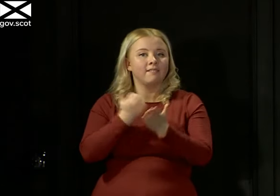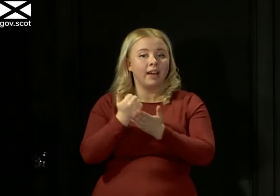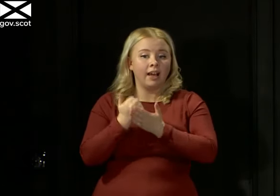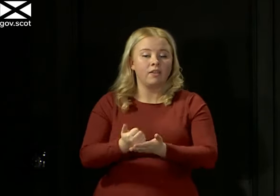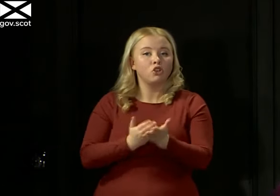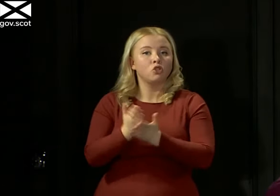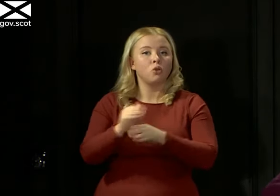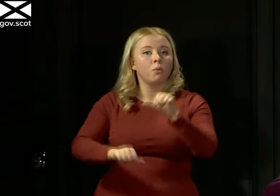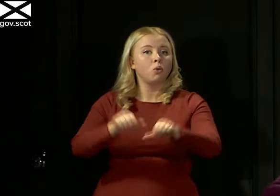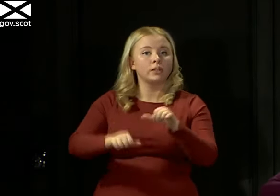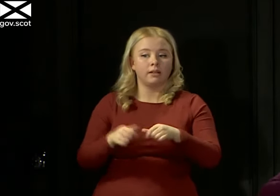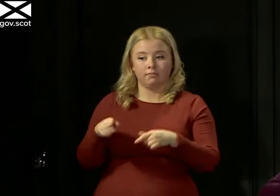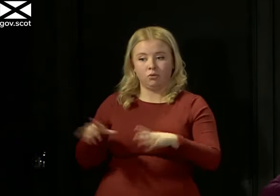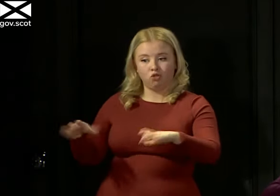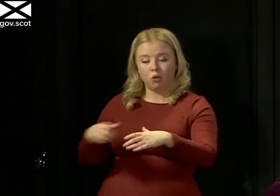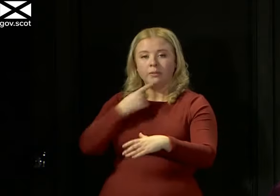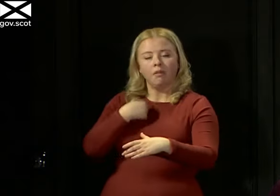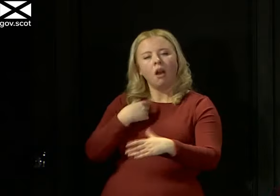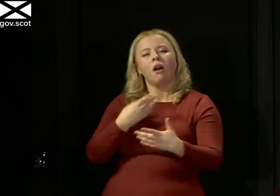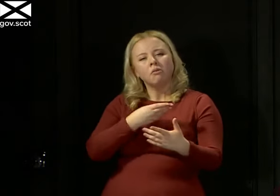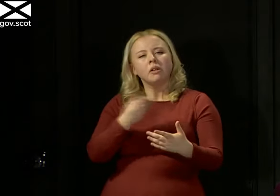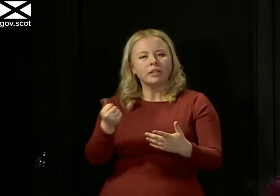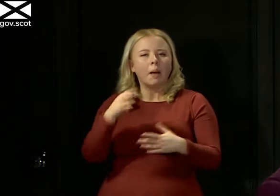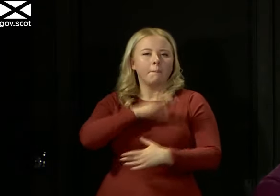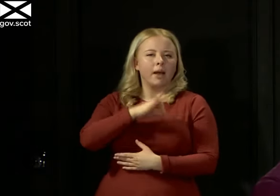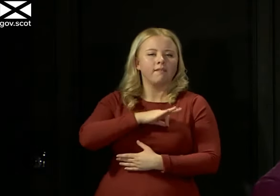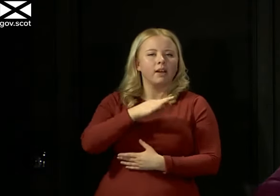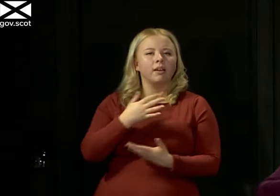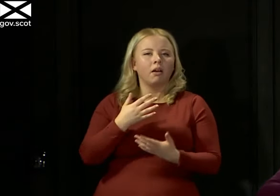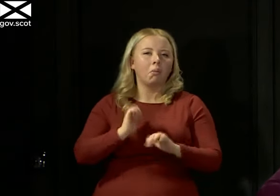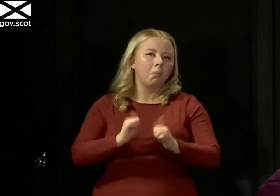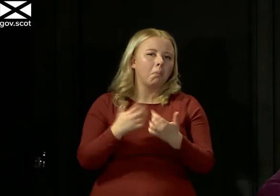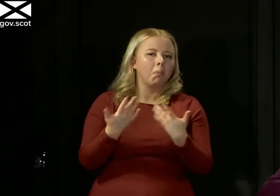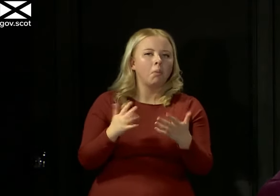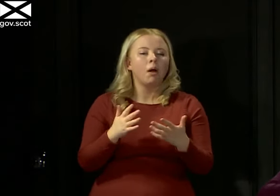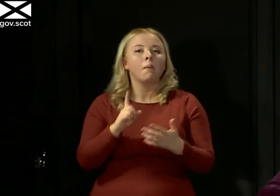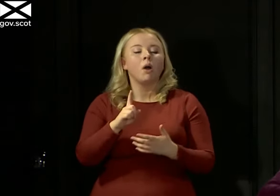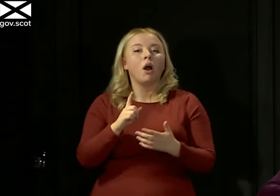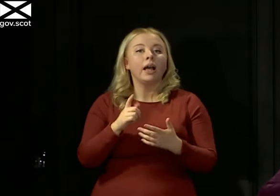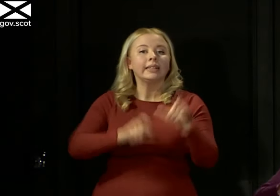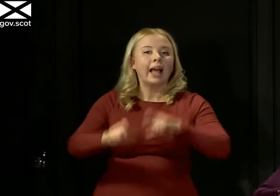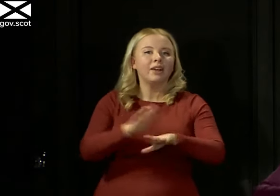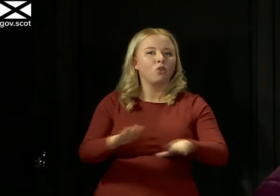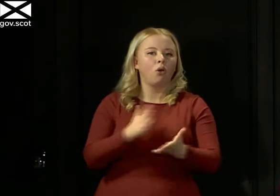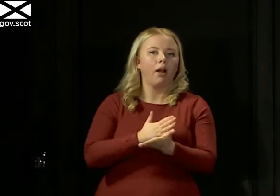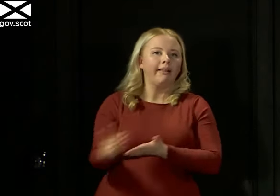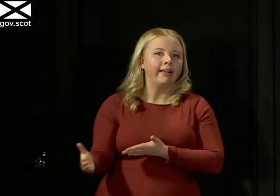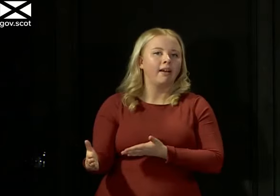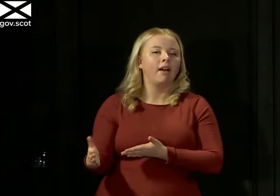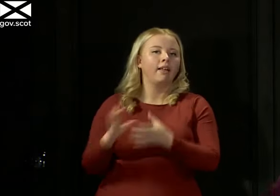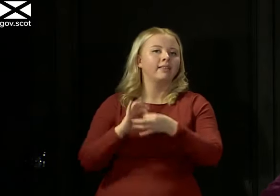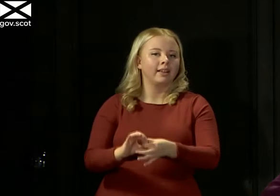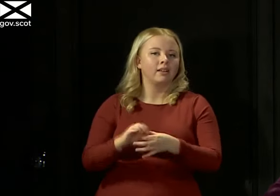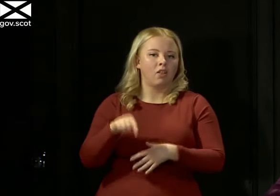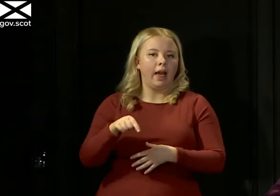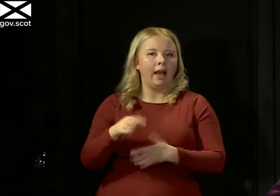process that said there was, you know, some benefit of face coverings, but the science wasn't as clear on that issue as it might be on other